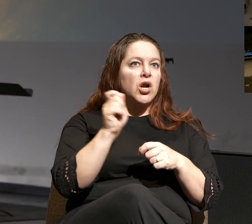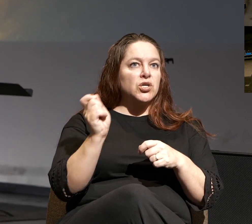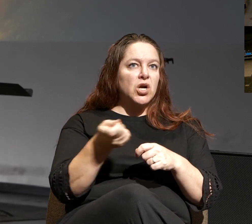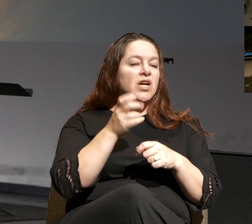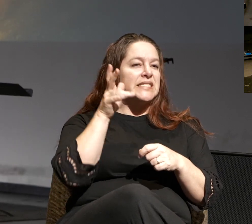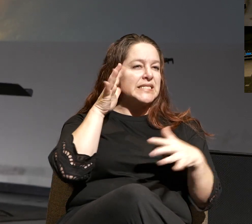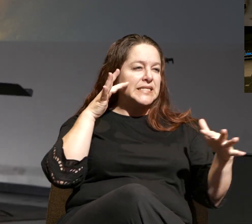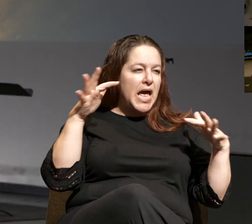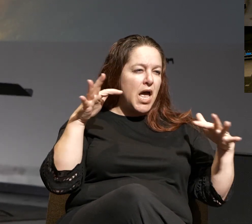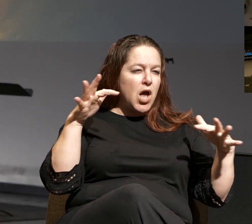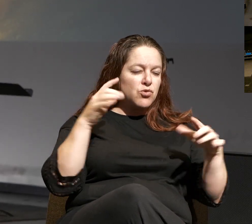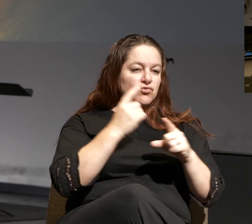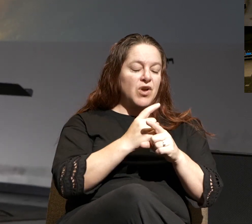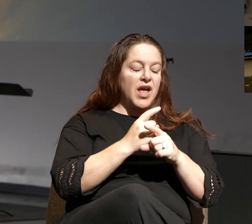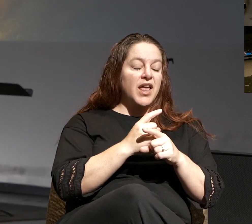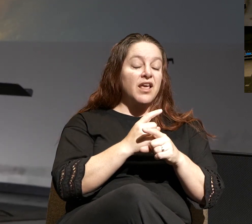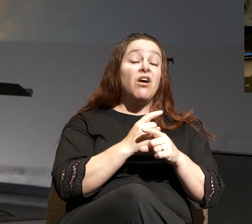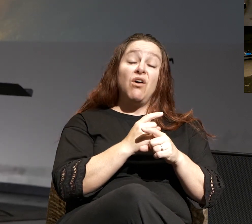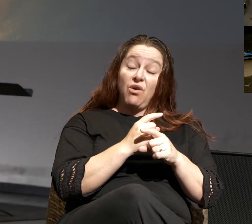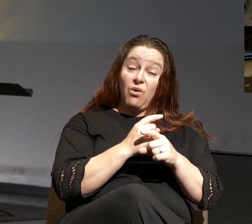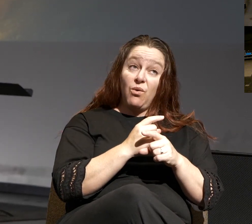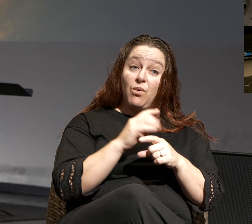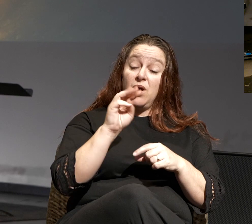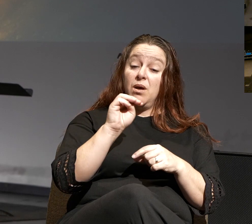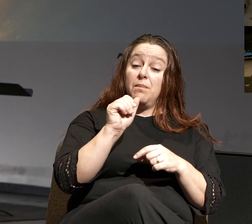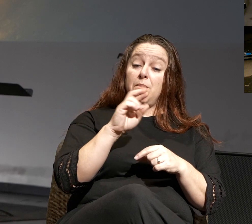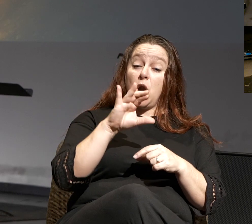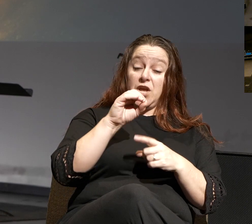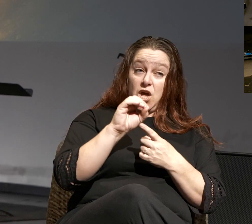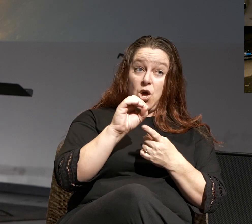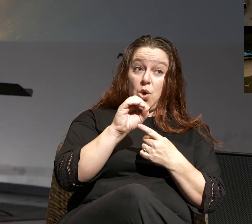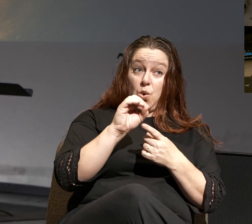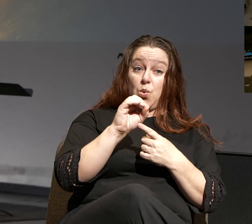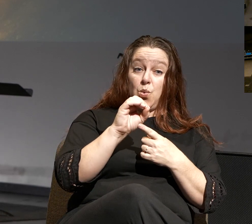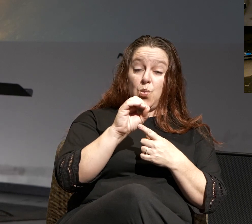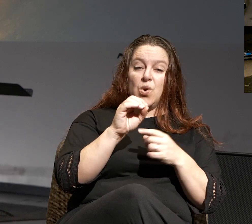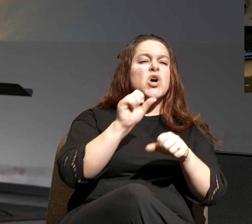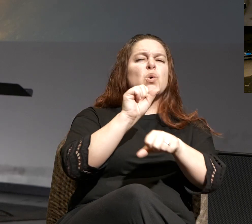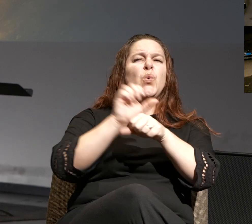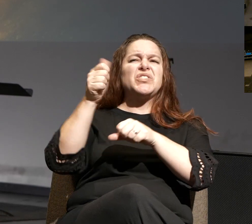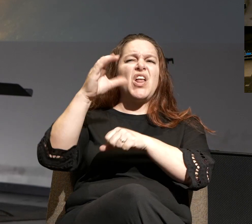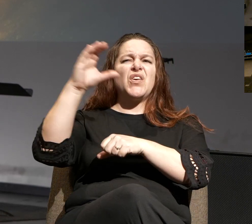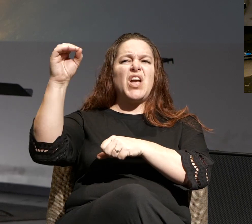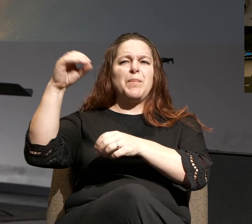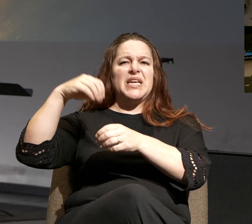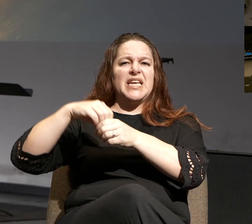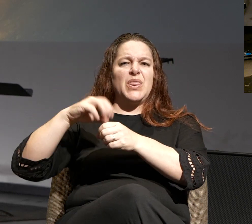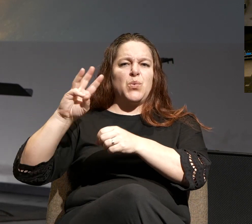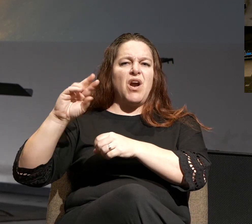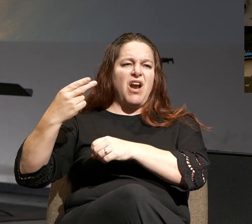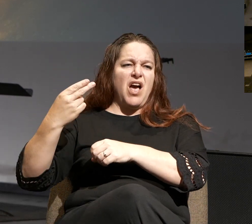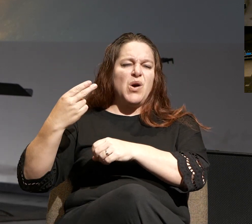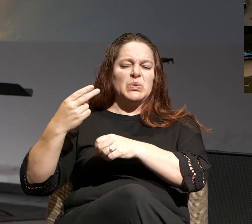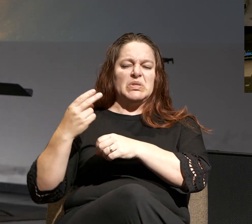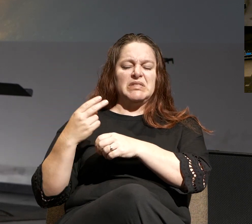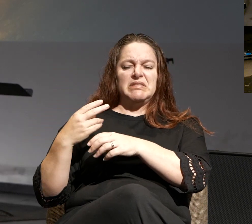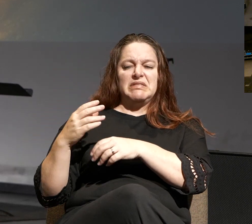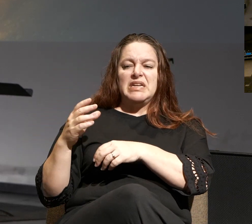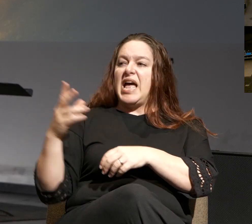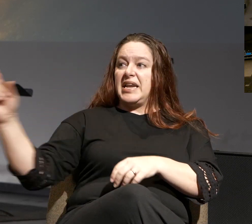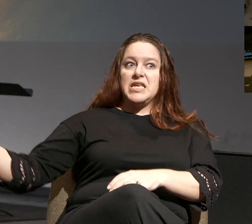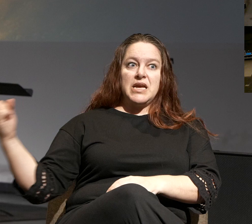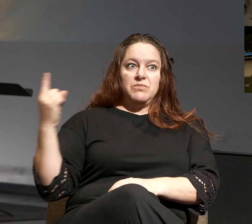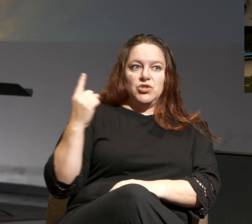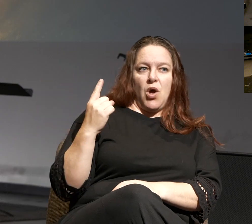it goes back and forth. This catches the attention of Mario. He works for another company in the warehouse. We shared some space, and he comes over,